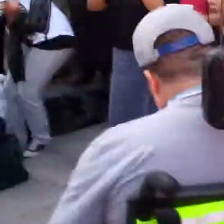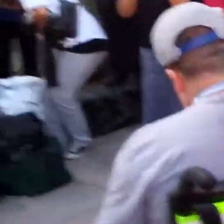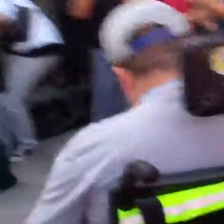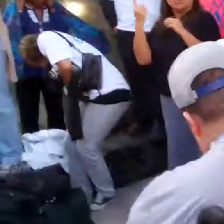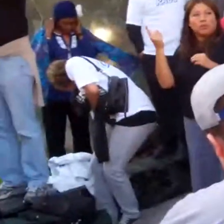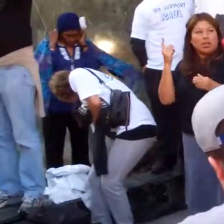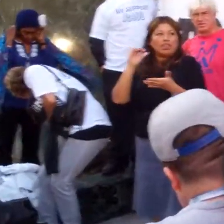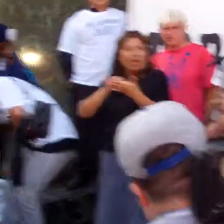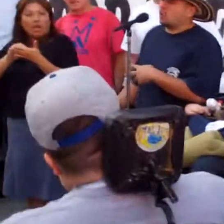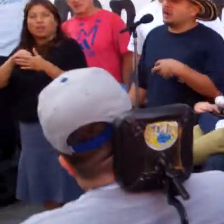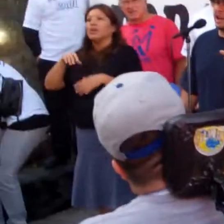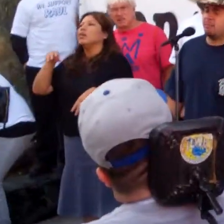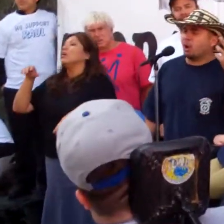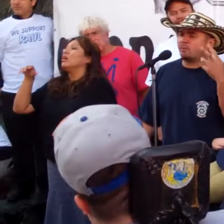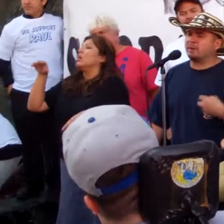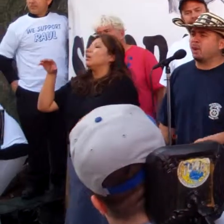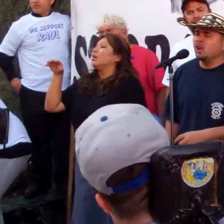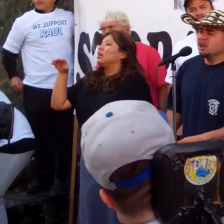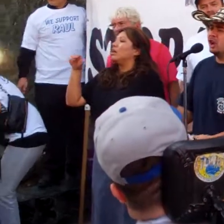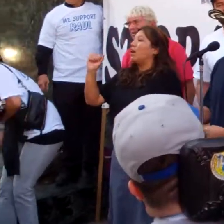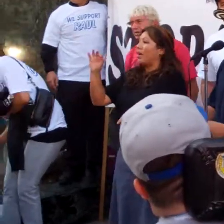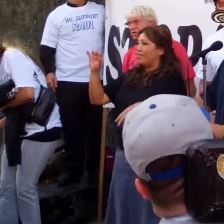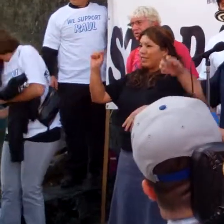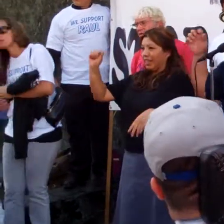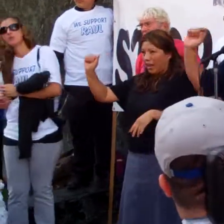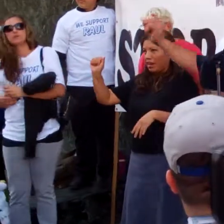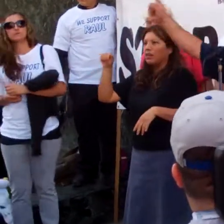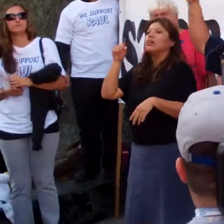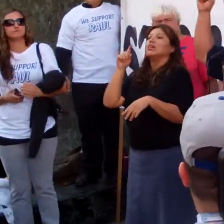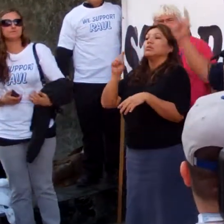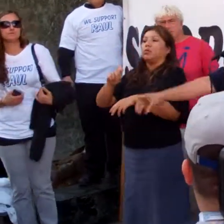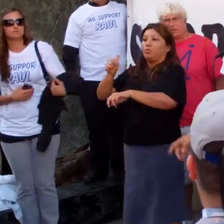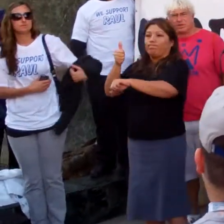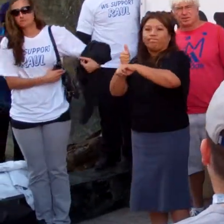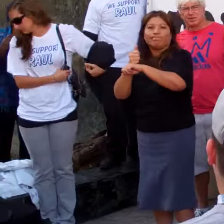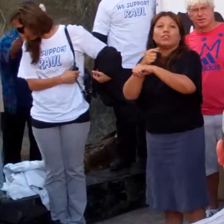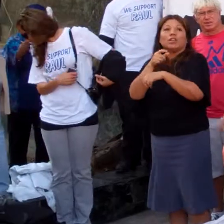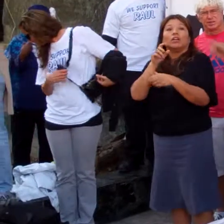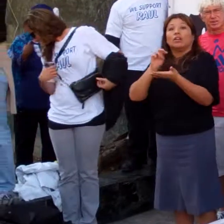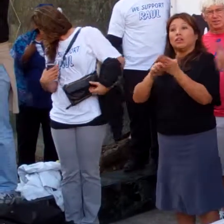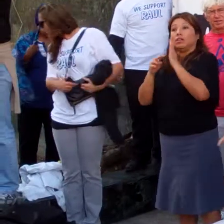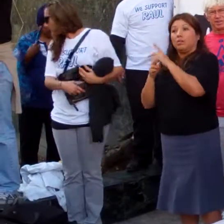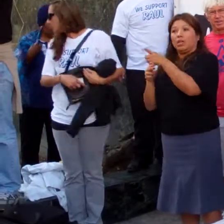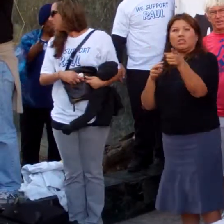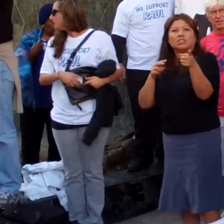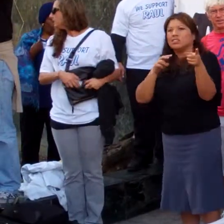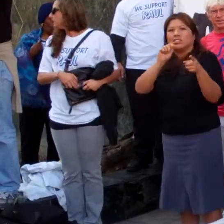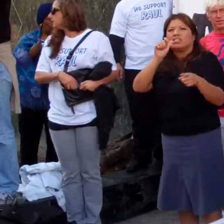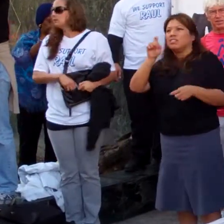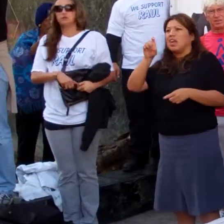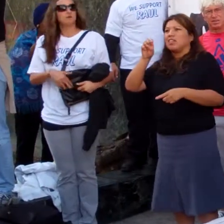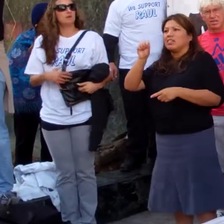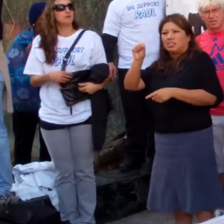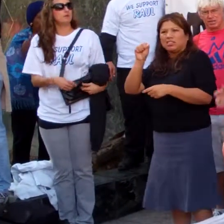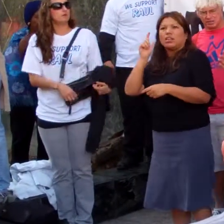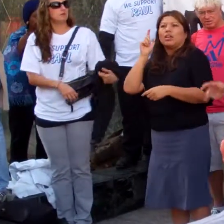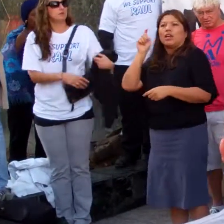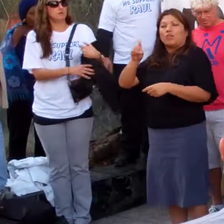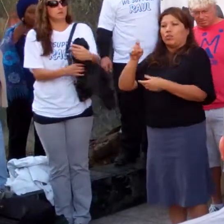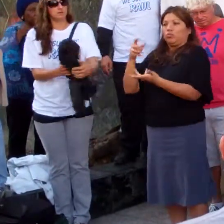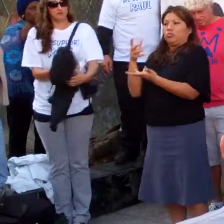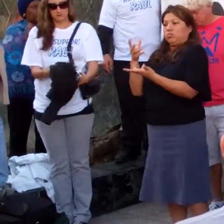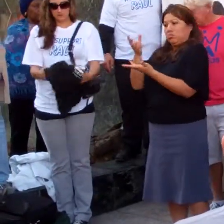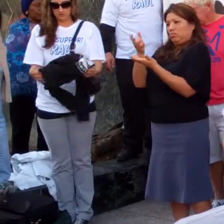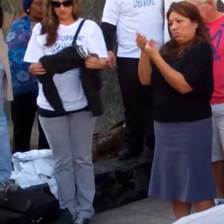The Federation of Dishers is putting so we, the poor people, don't have to pay the taxes. The taxes have to be paid by the rich and super wealthy. I'll be